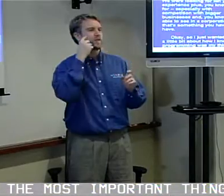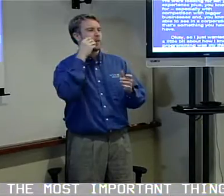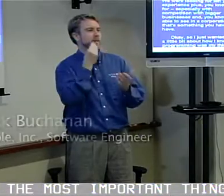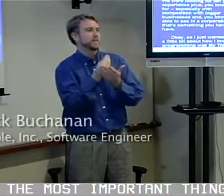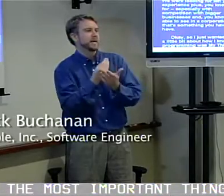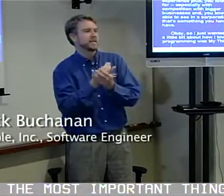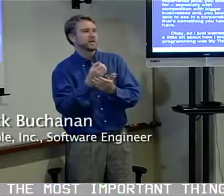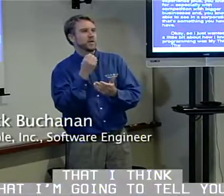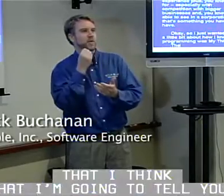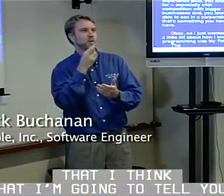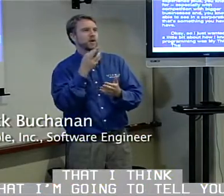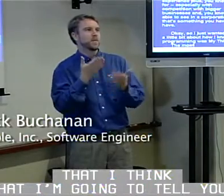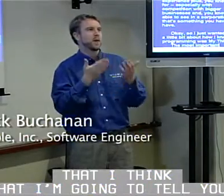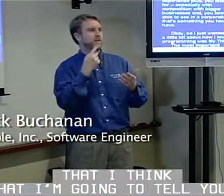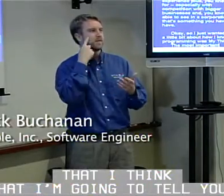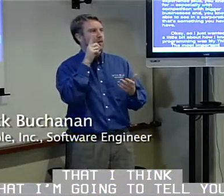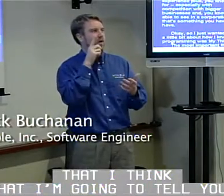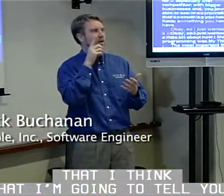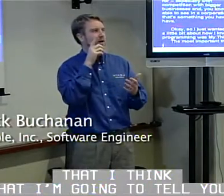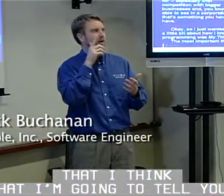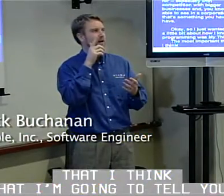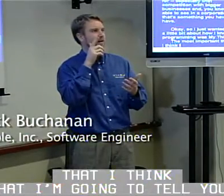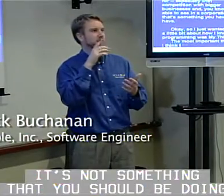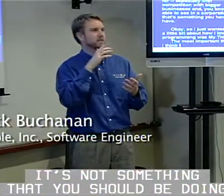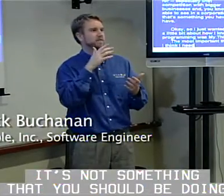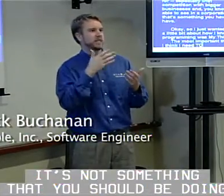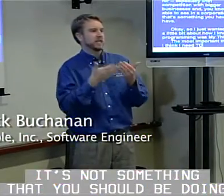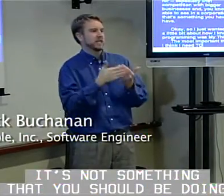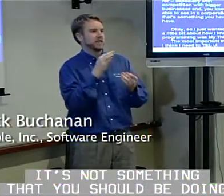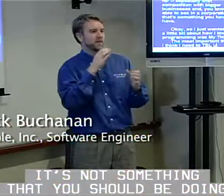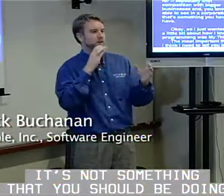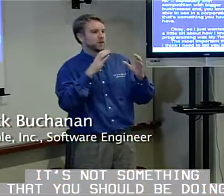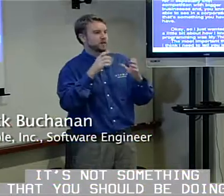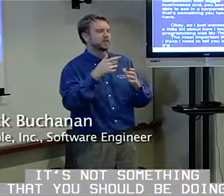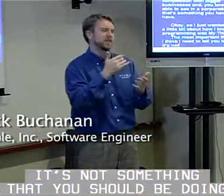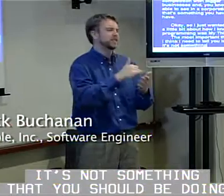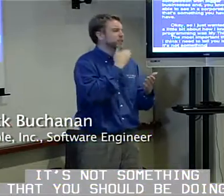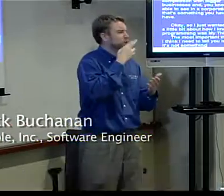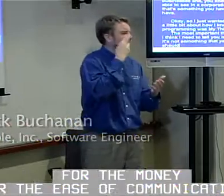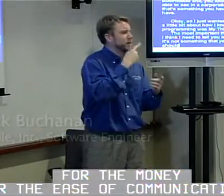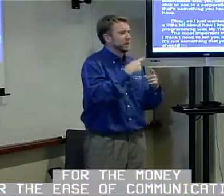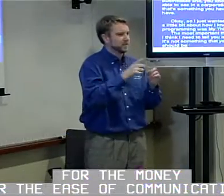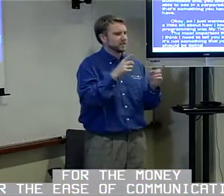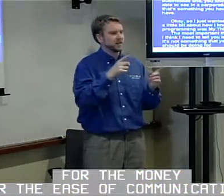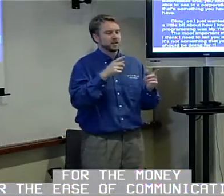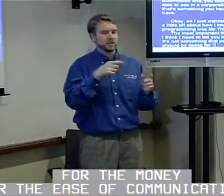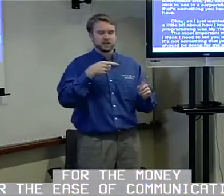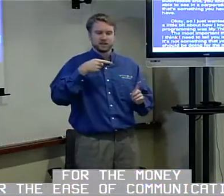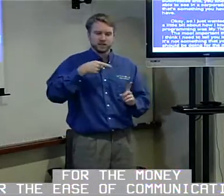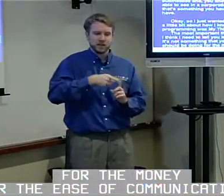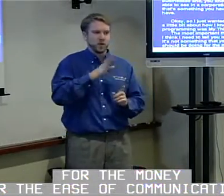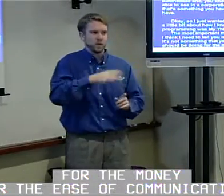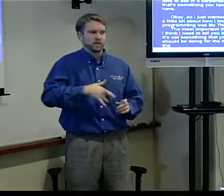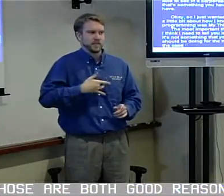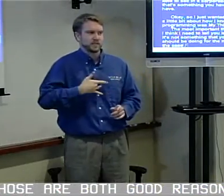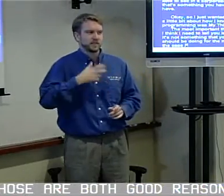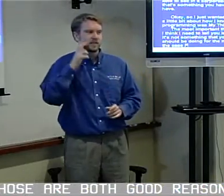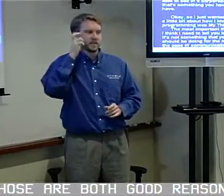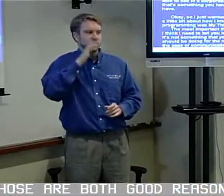most important thing that I think that I need to tell you is it's not something that you should be doing for the money or the ease of communication. Those are both good reasons,